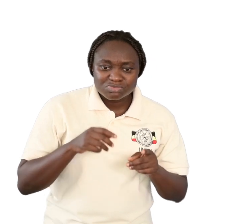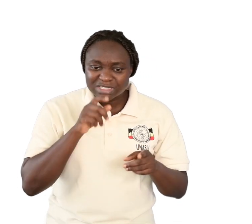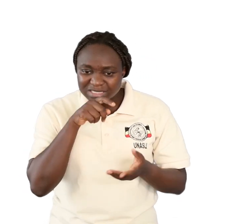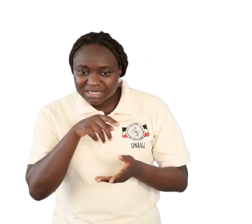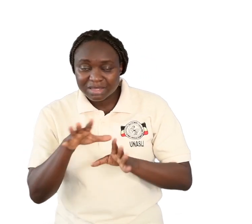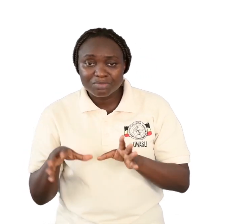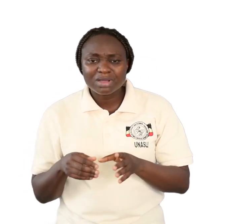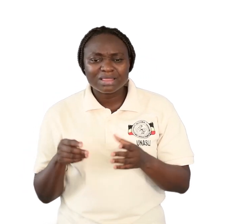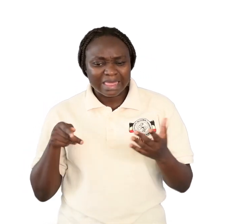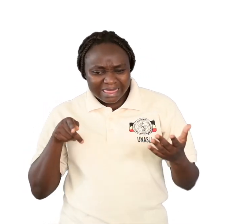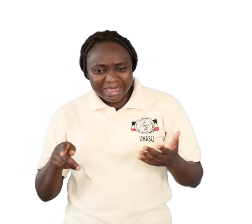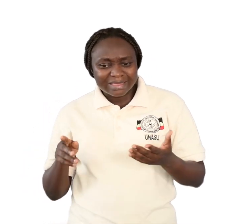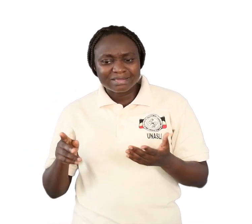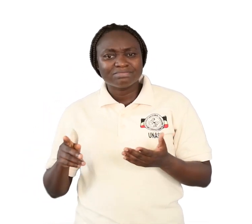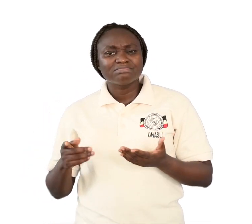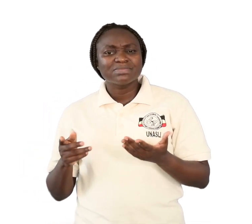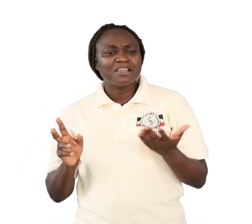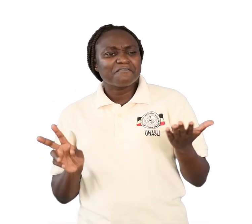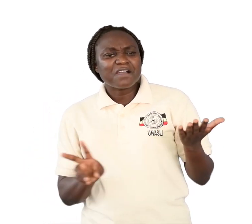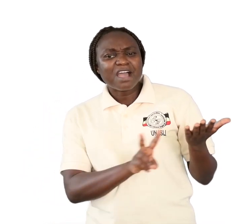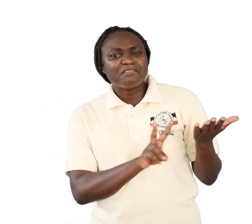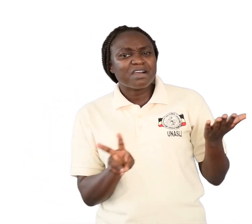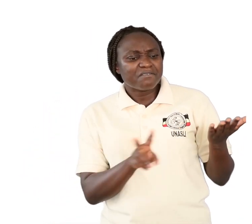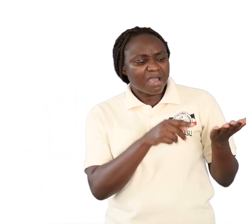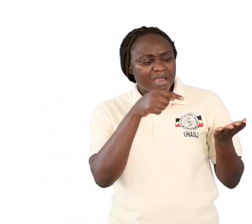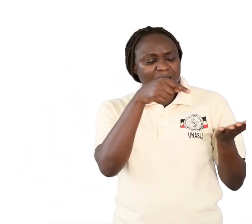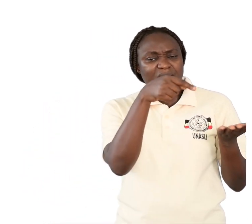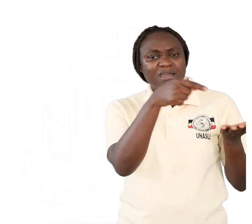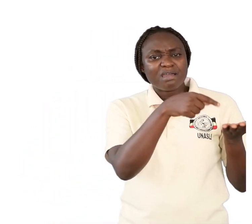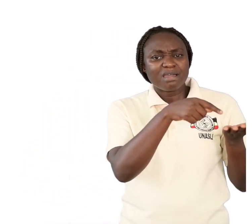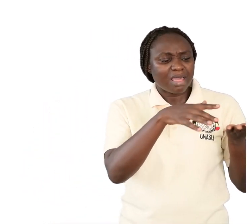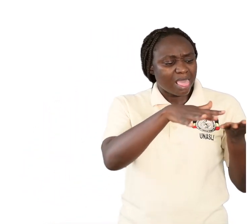is represented by those?